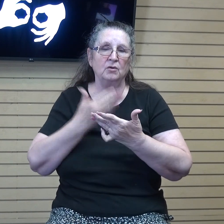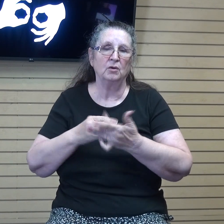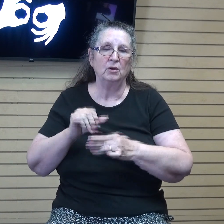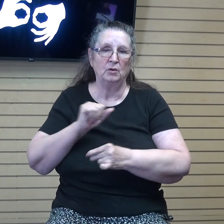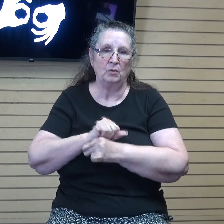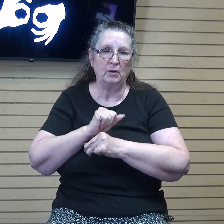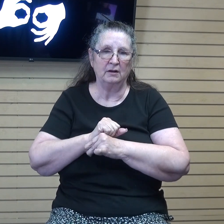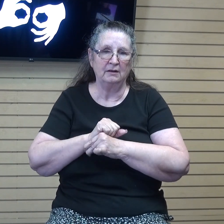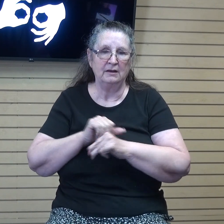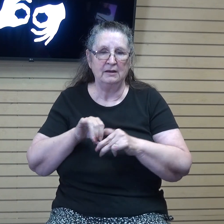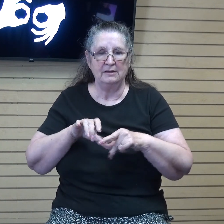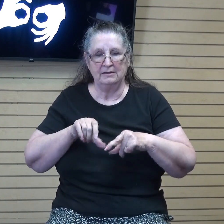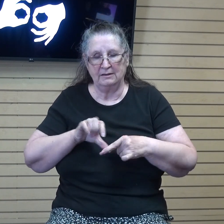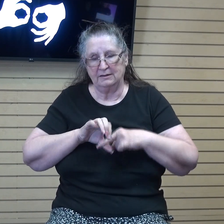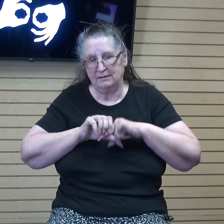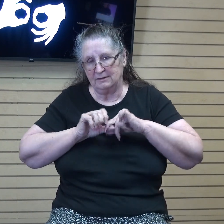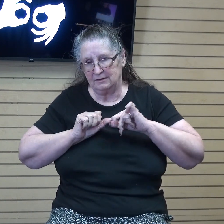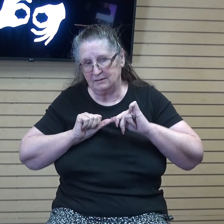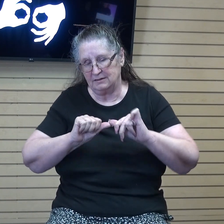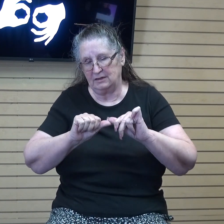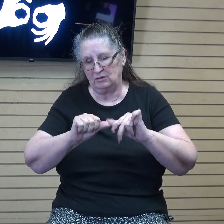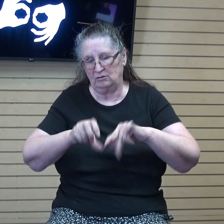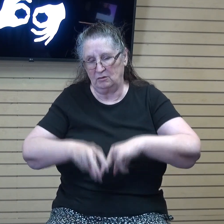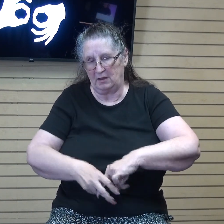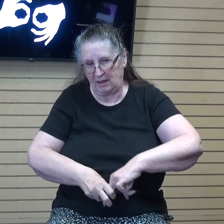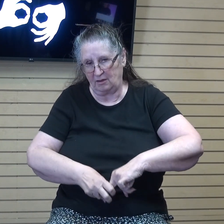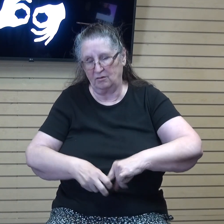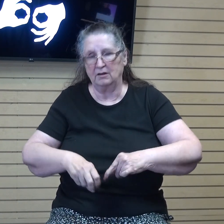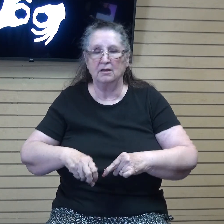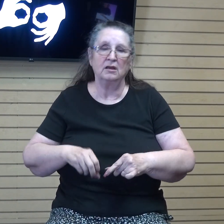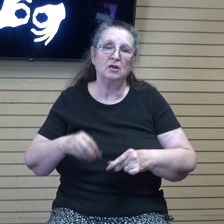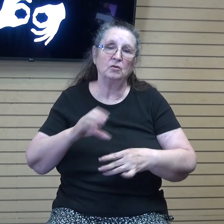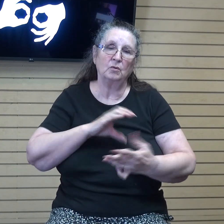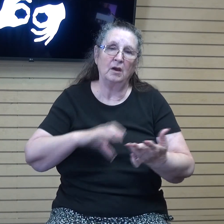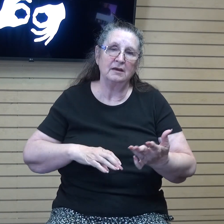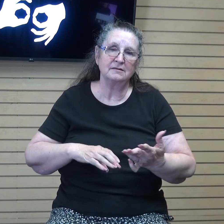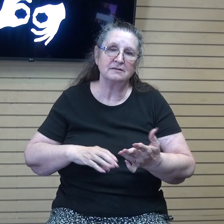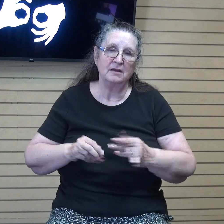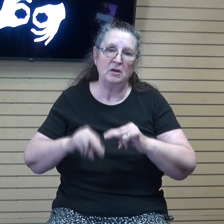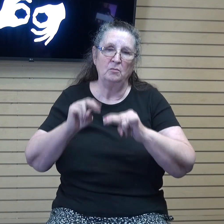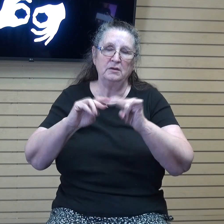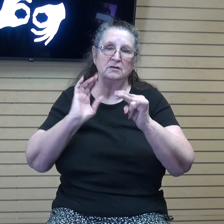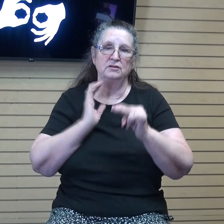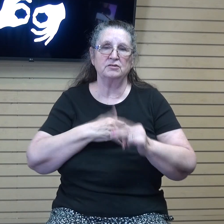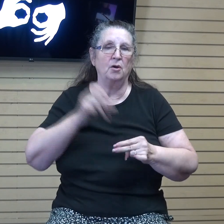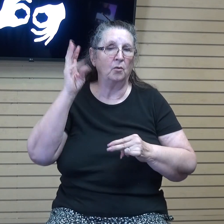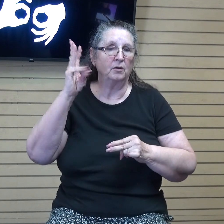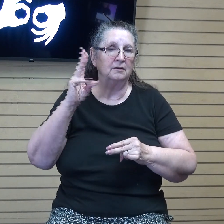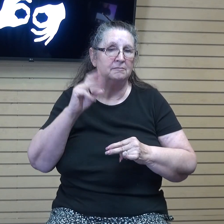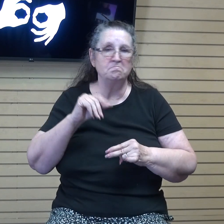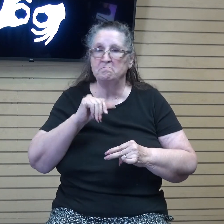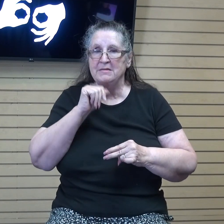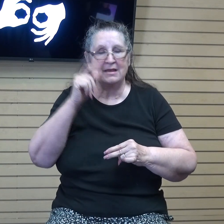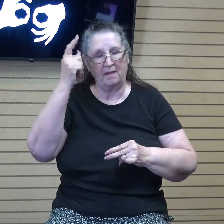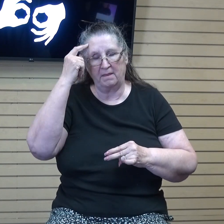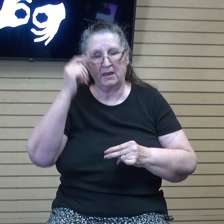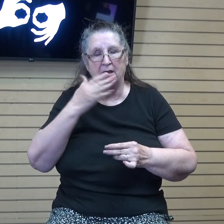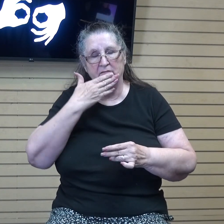Staying anchored in Christ will also build our witness. And I really cannot think of a better reason in our current world than that.